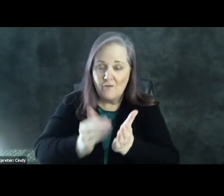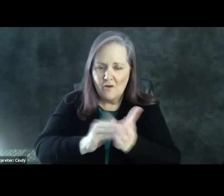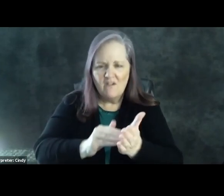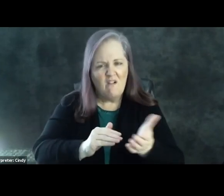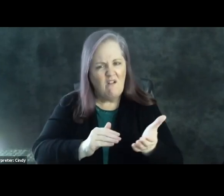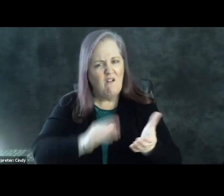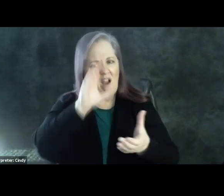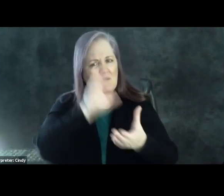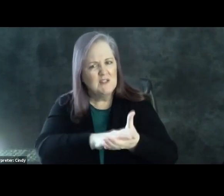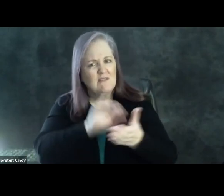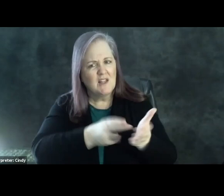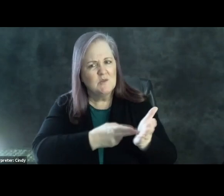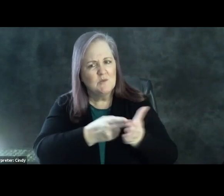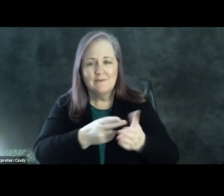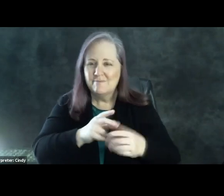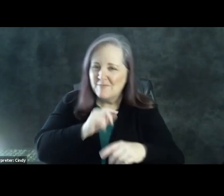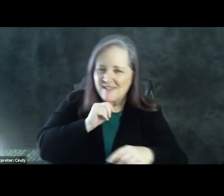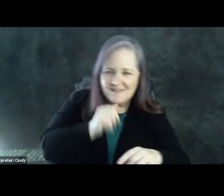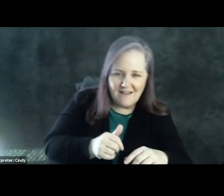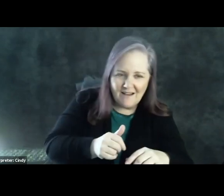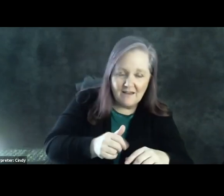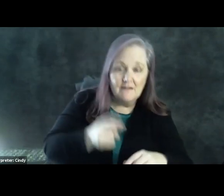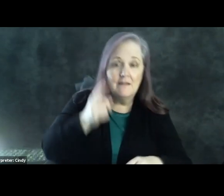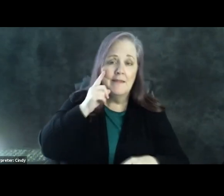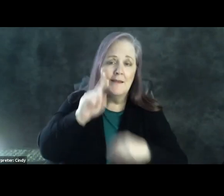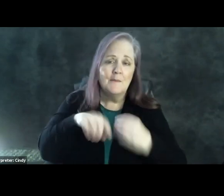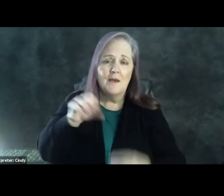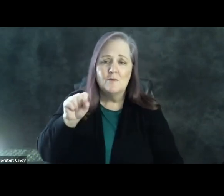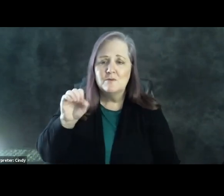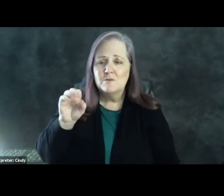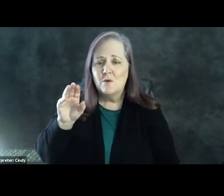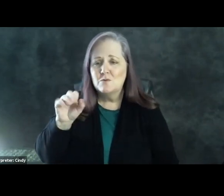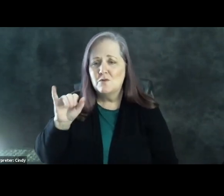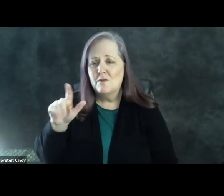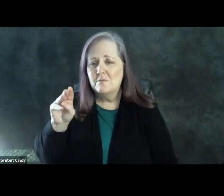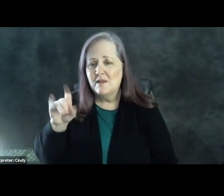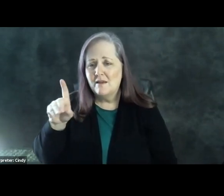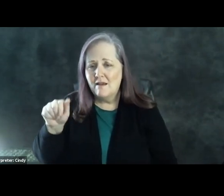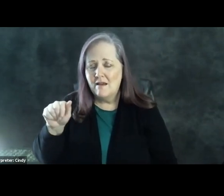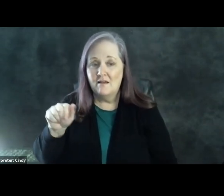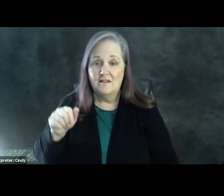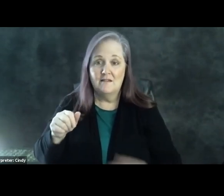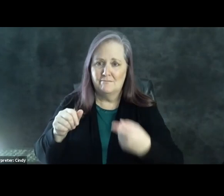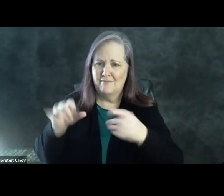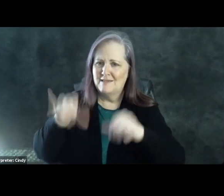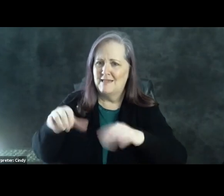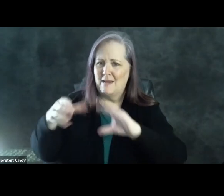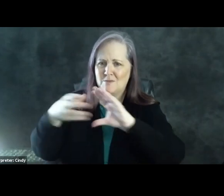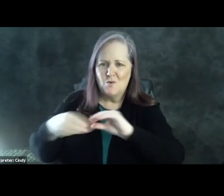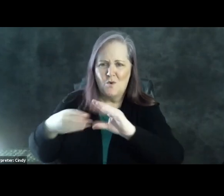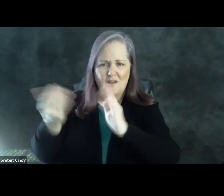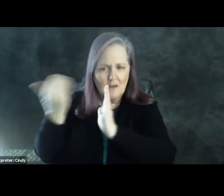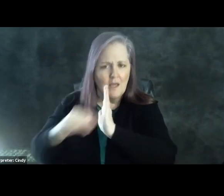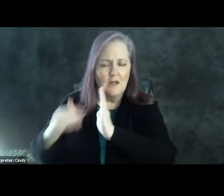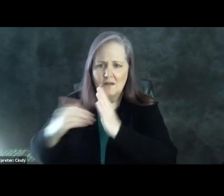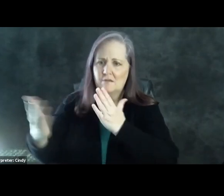believe it's true even if it's not. And if you think about the social media environment, you may get the same story forwarded from all sorts of different